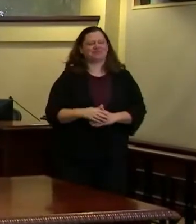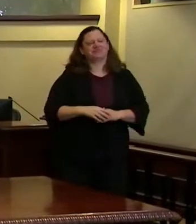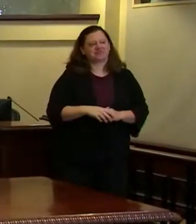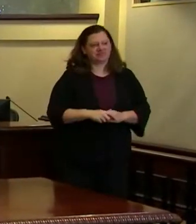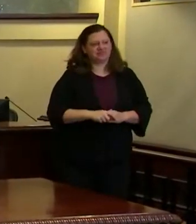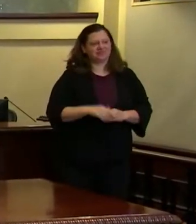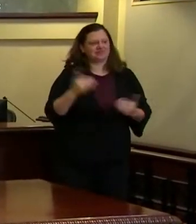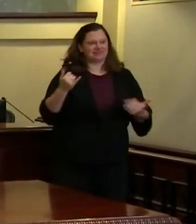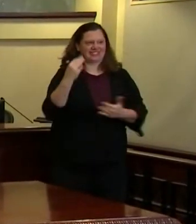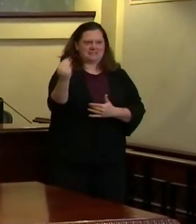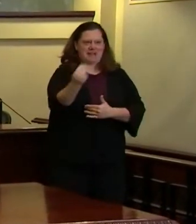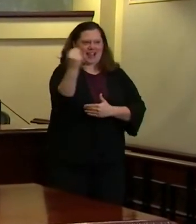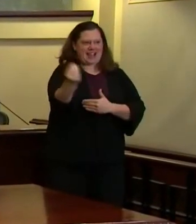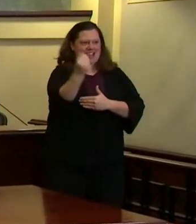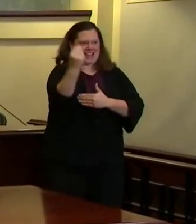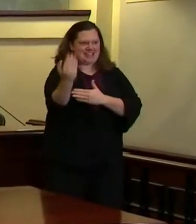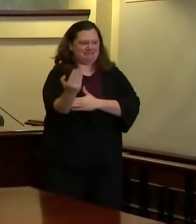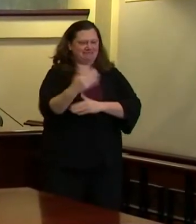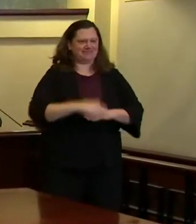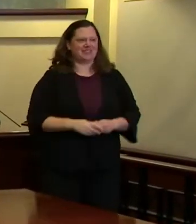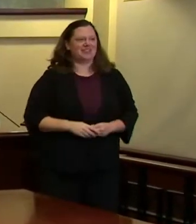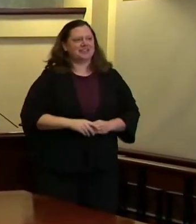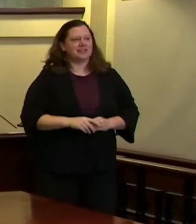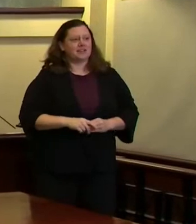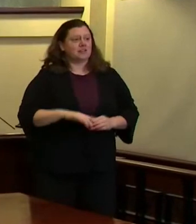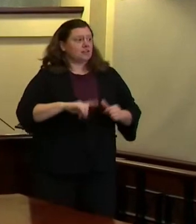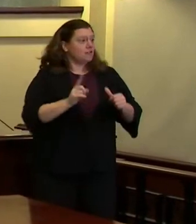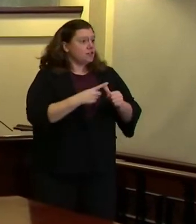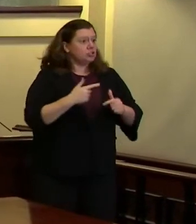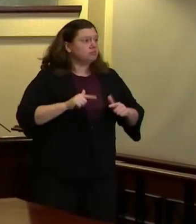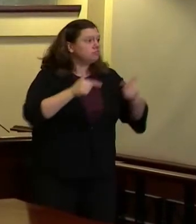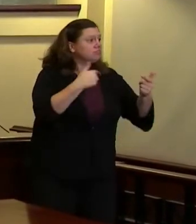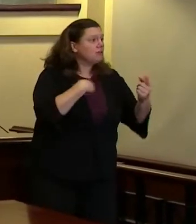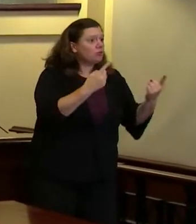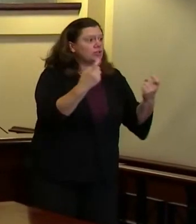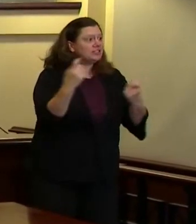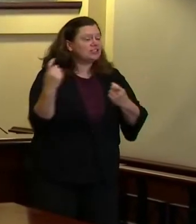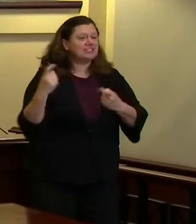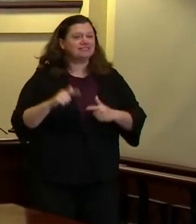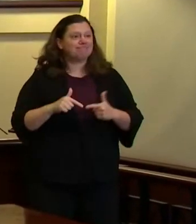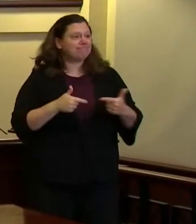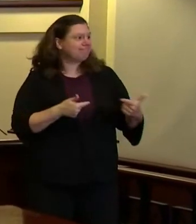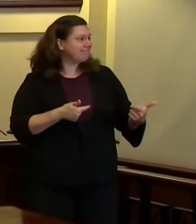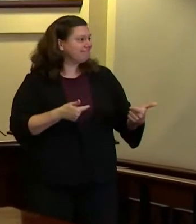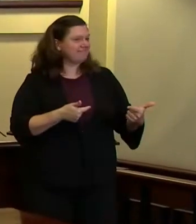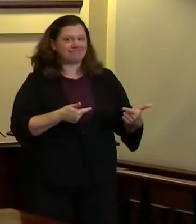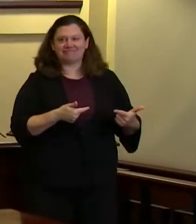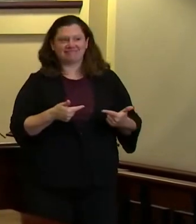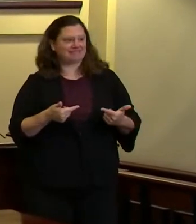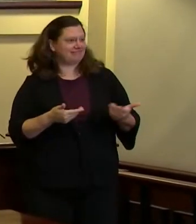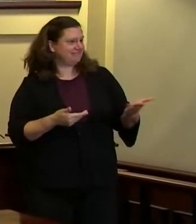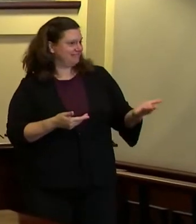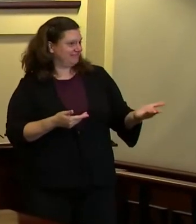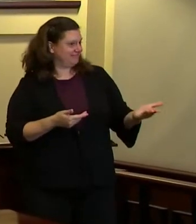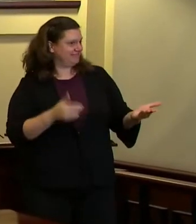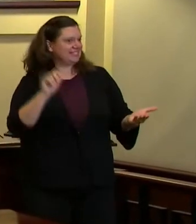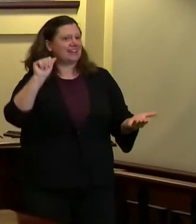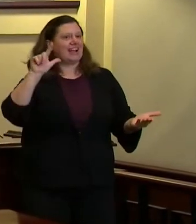Monday who has the first question Alex hey Alex